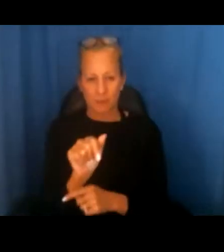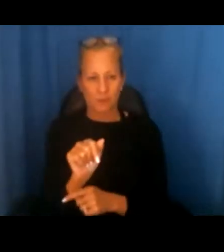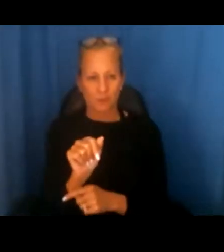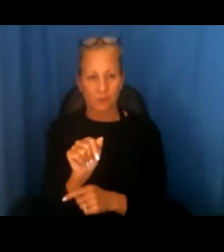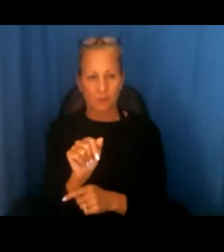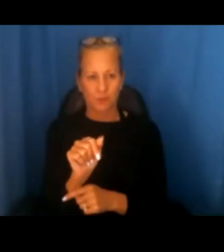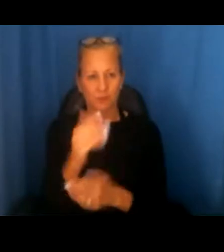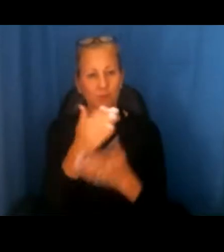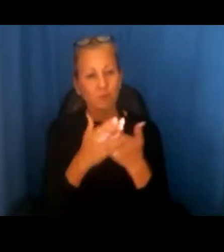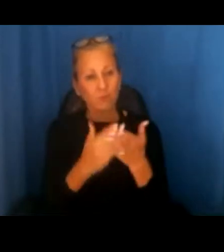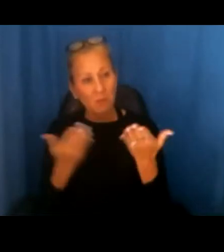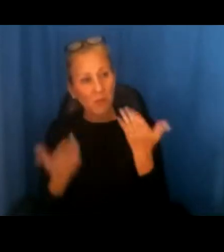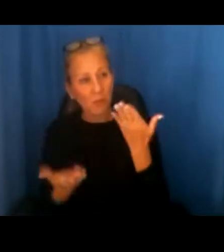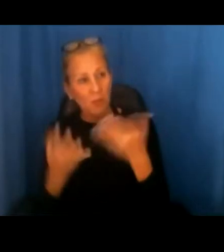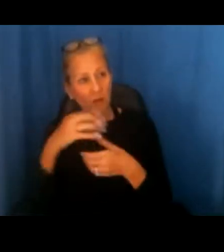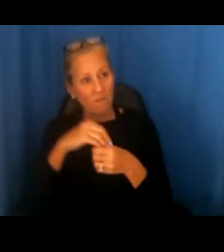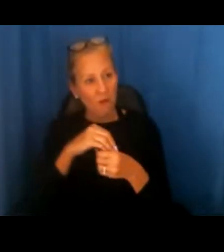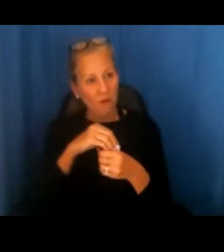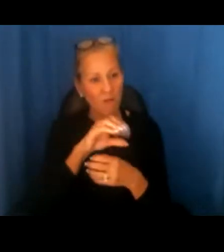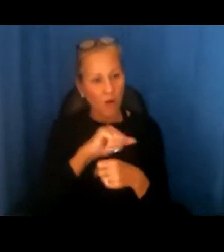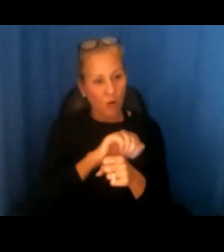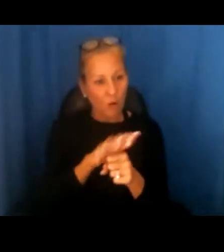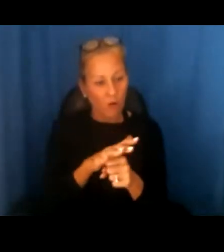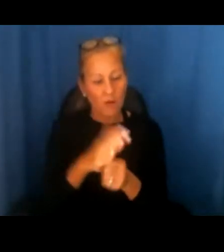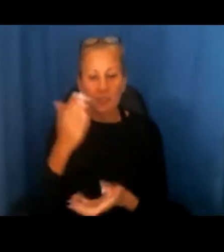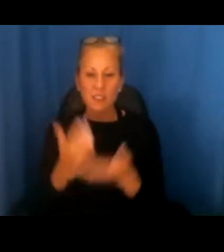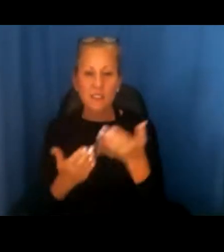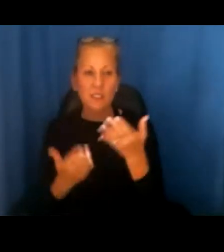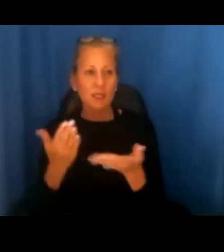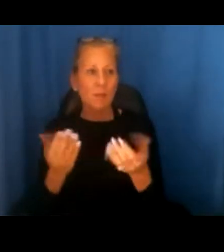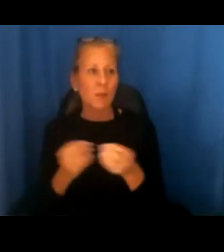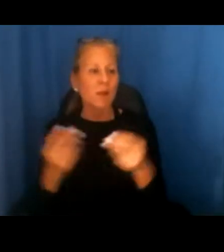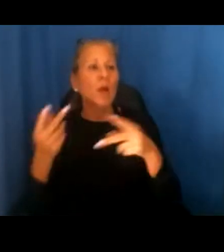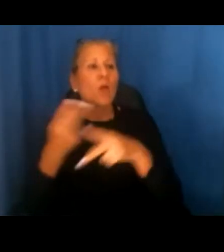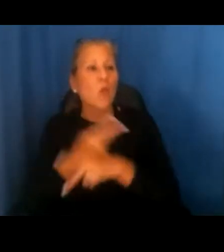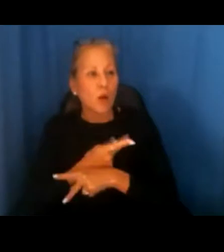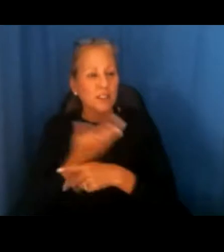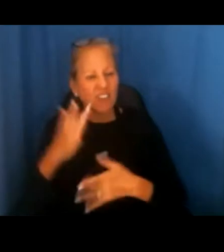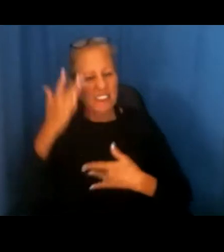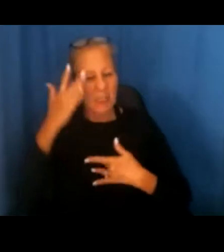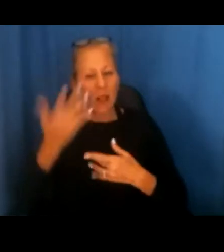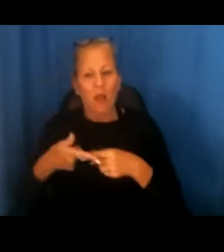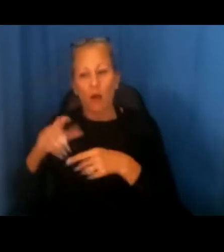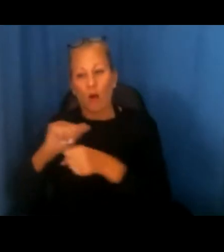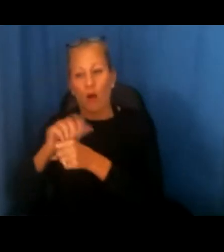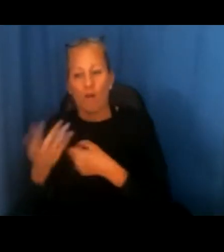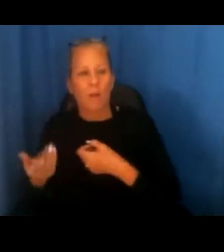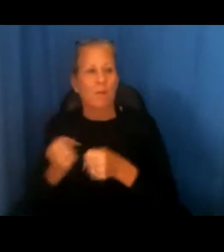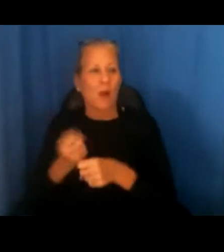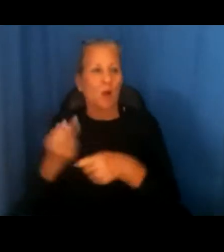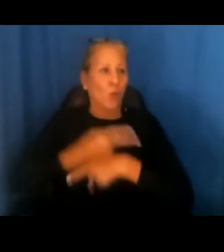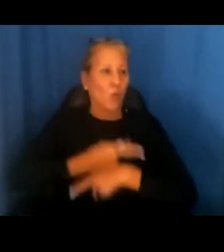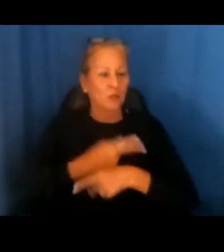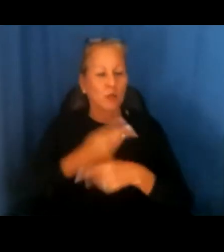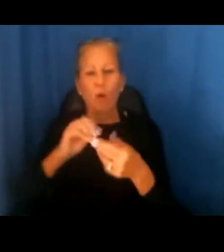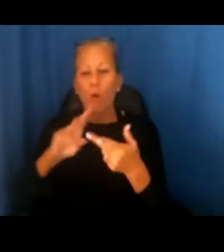Some may involve COVID, some may be exacerbated by COVID, and some may simply